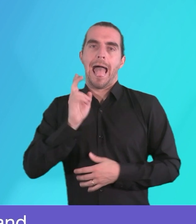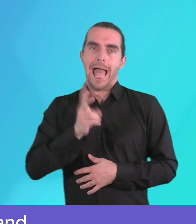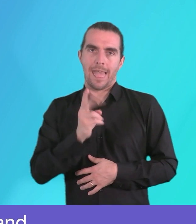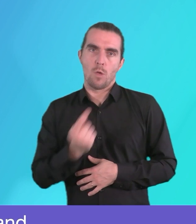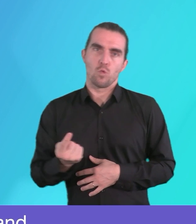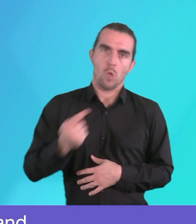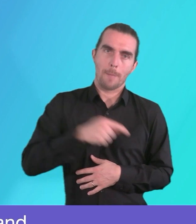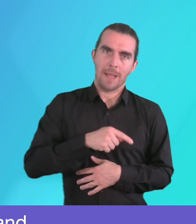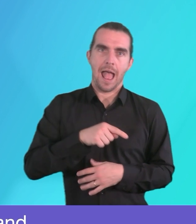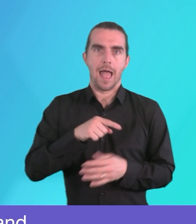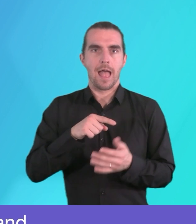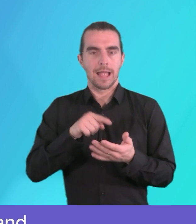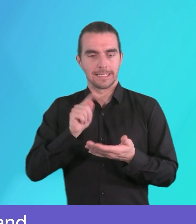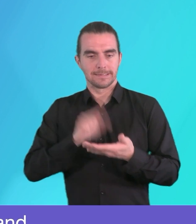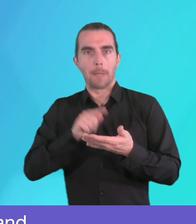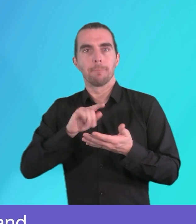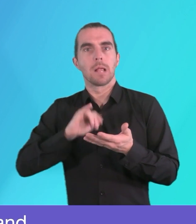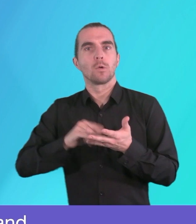app.